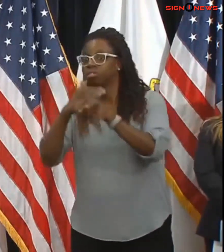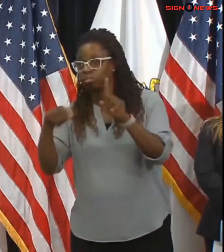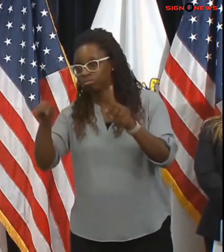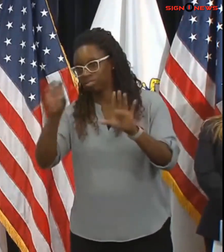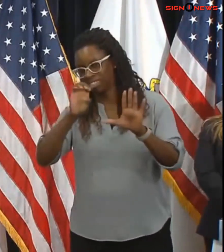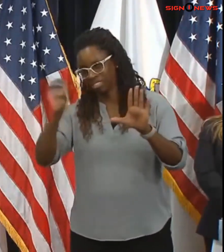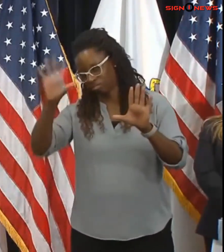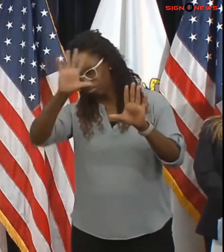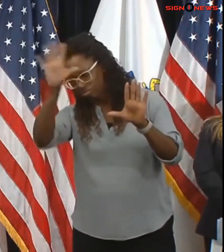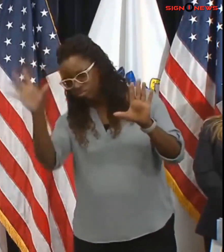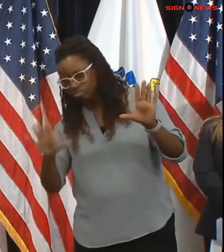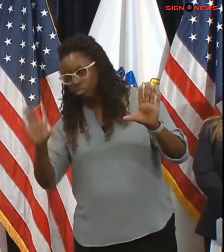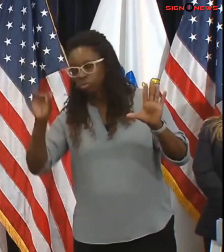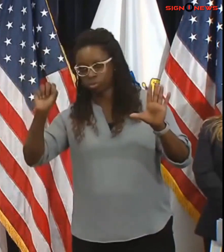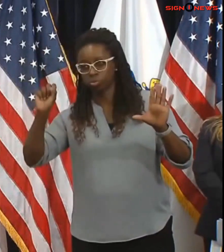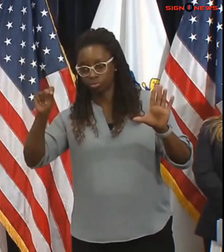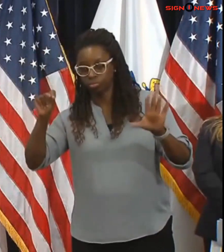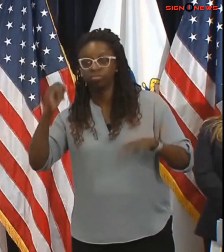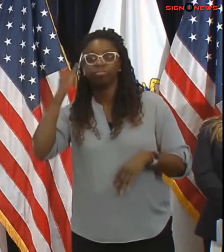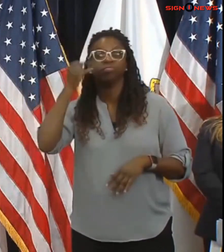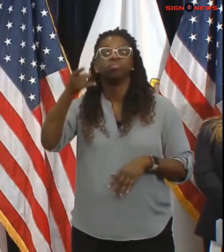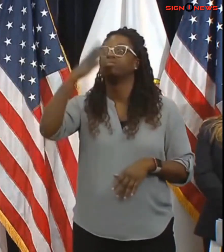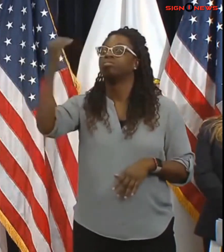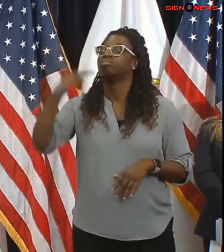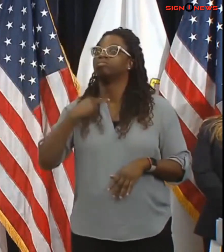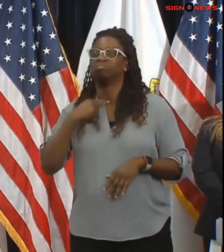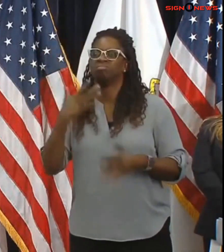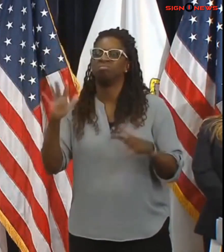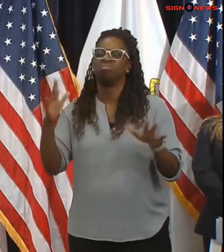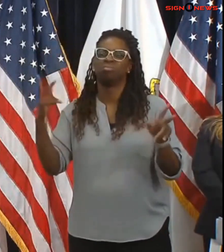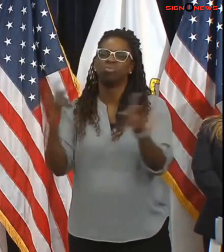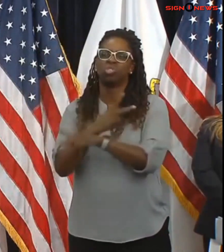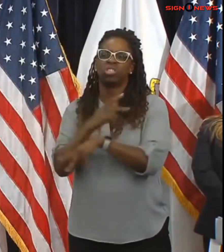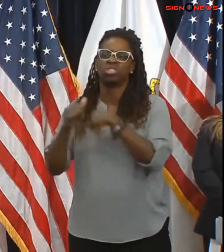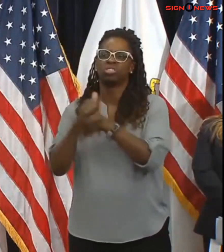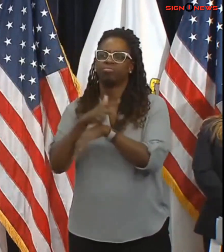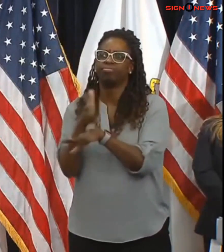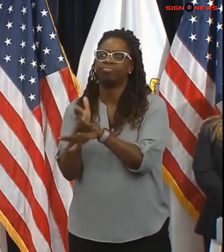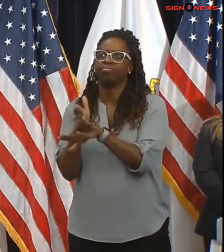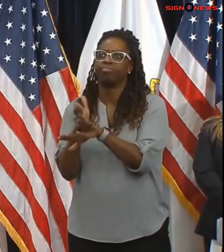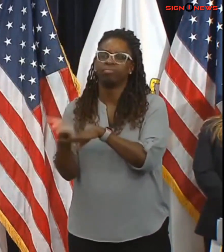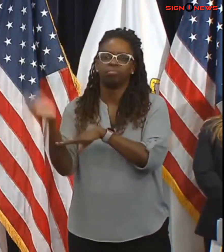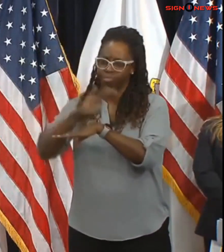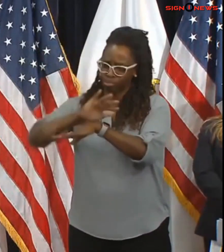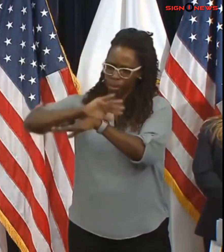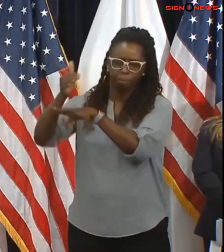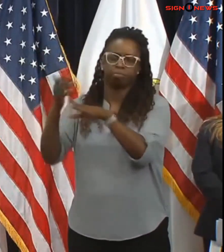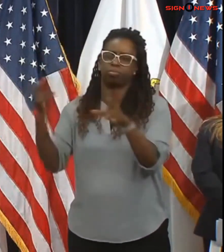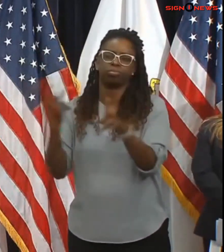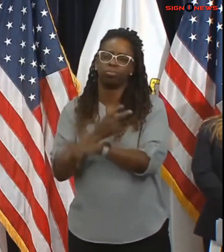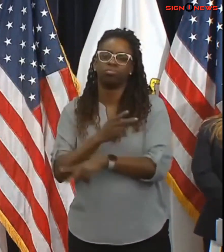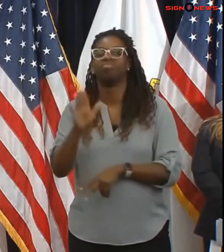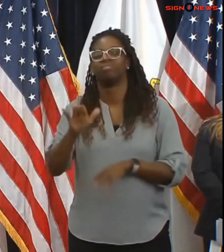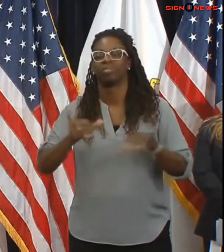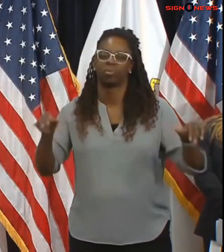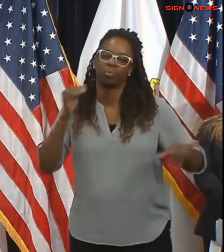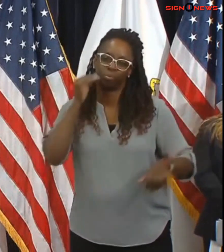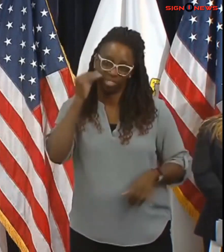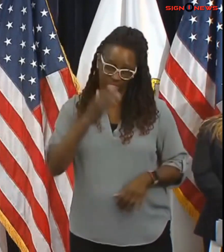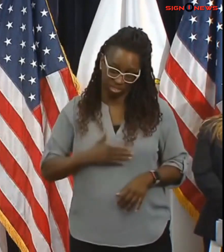So please stay off the roads. The MassDOT folks are implementing a tractor trailer travel ban on all state highways